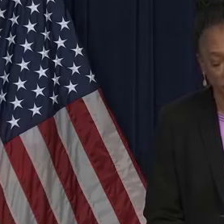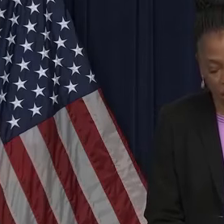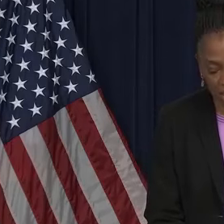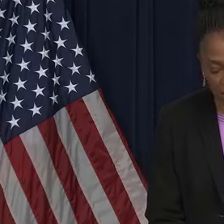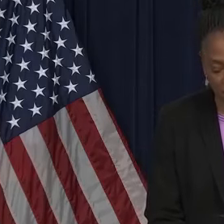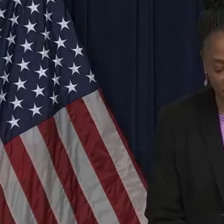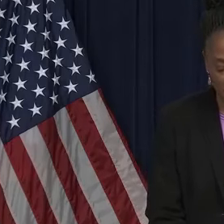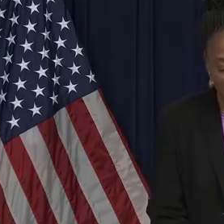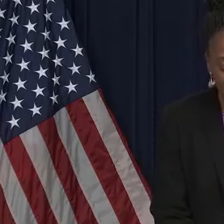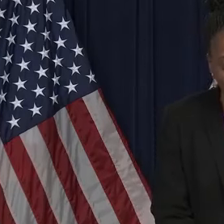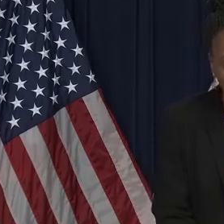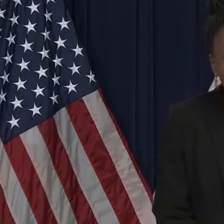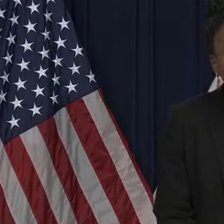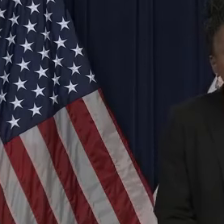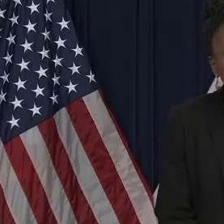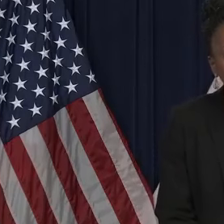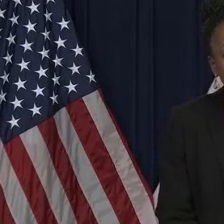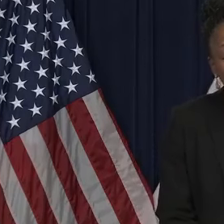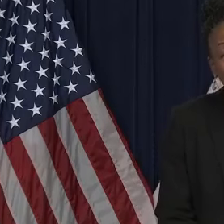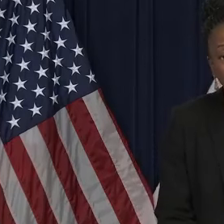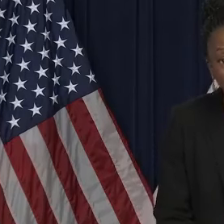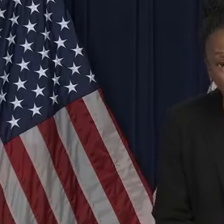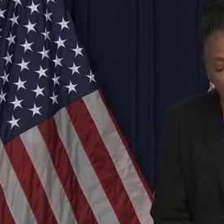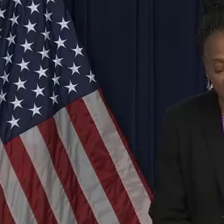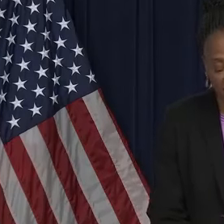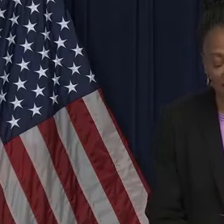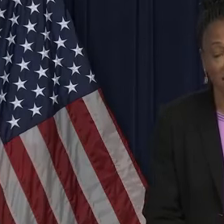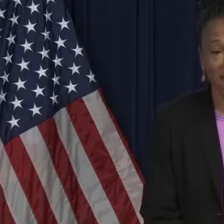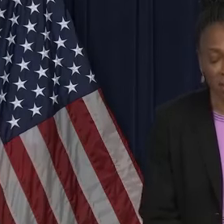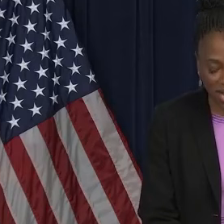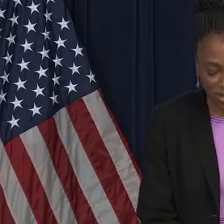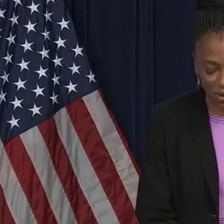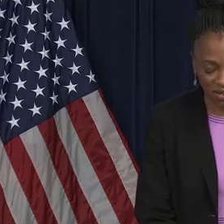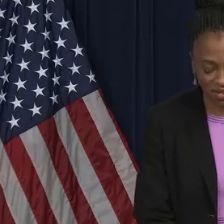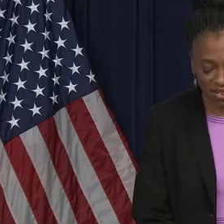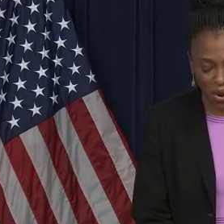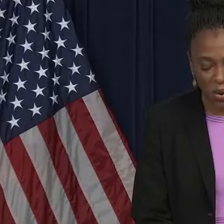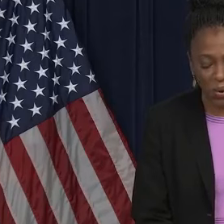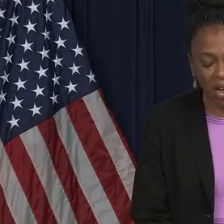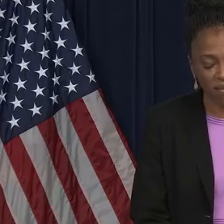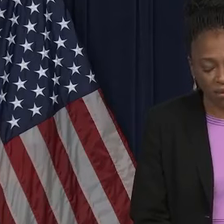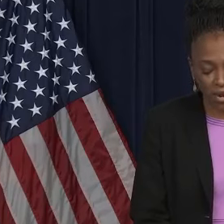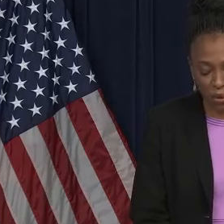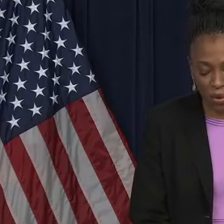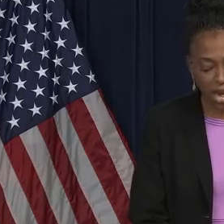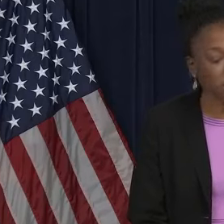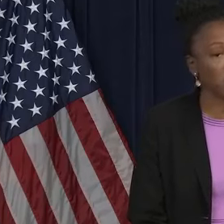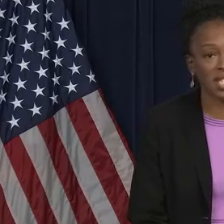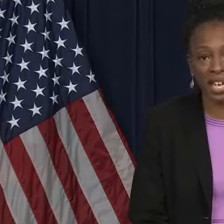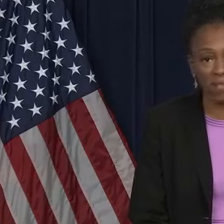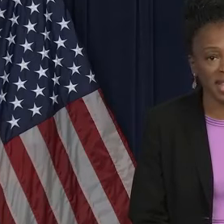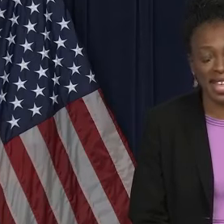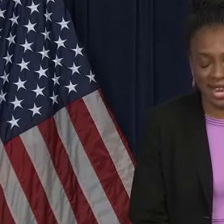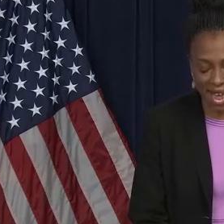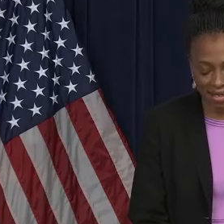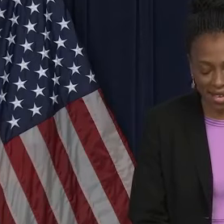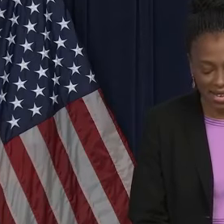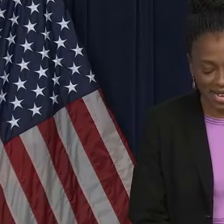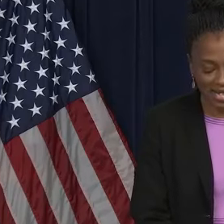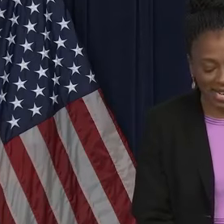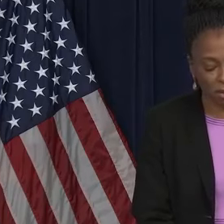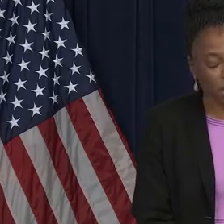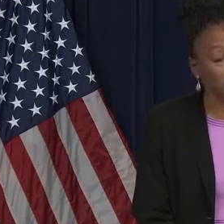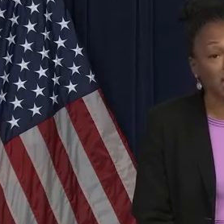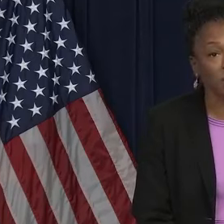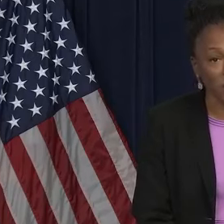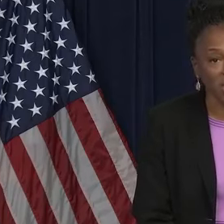get vaccinated. There is a difference between vaccine and vaccination. A vaccine does serve as much